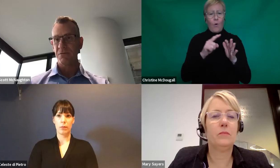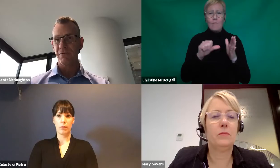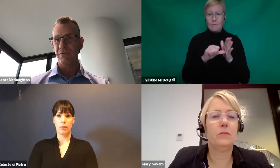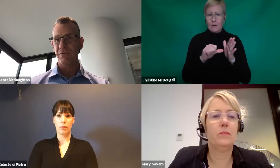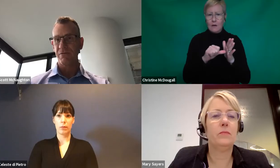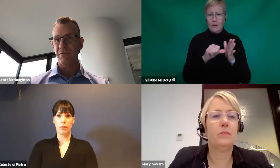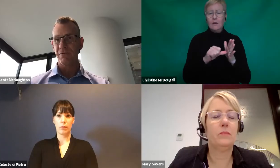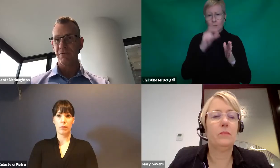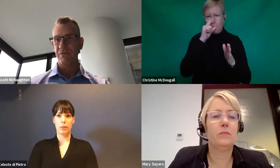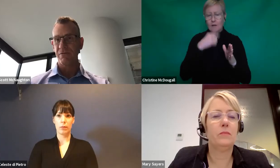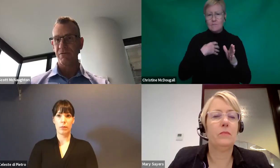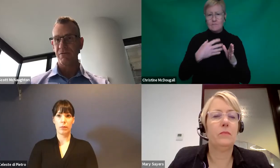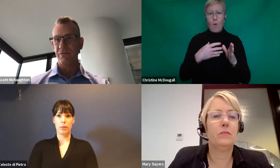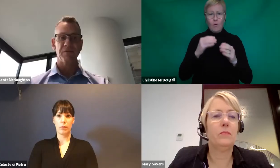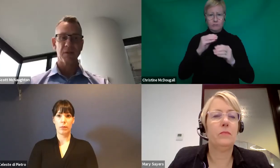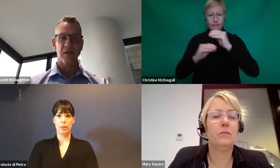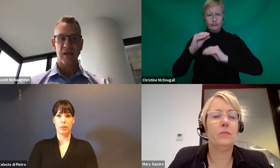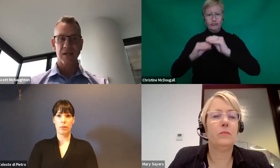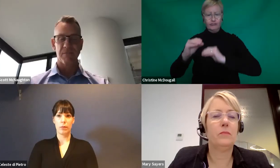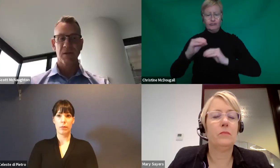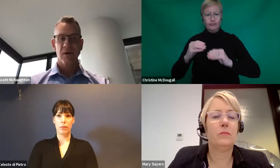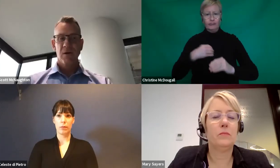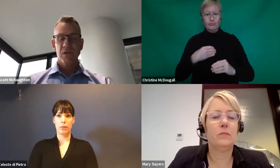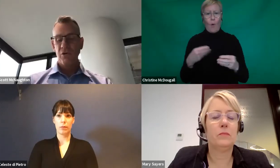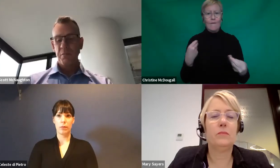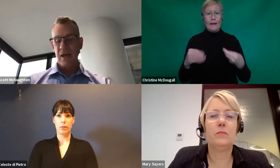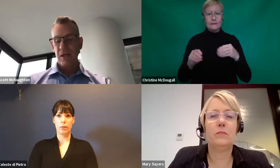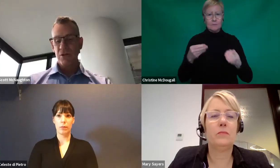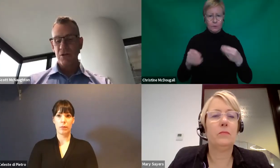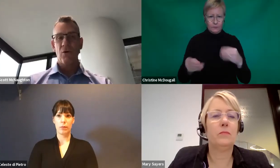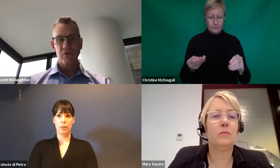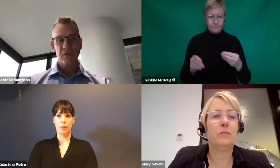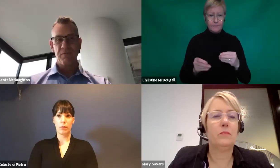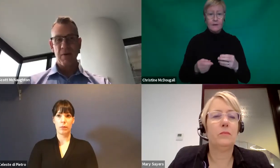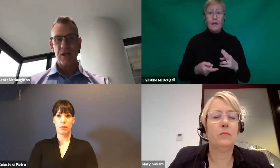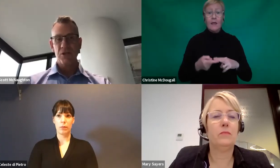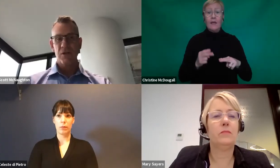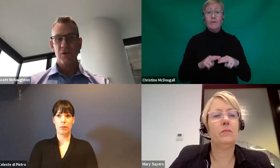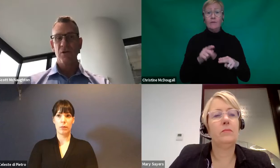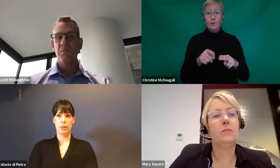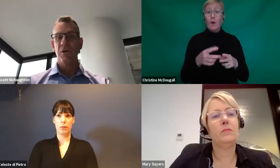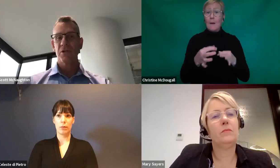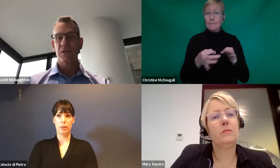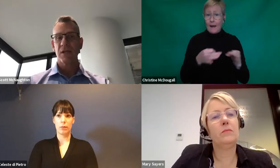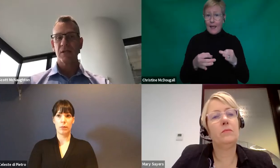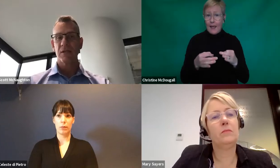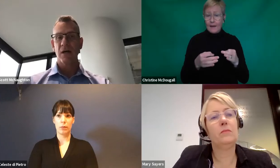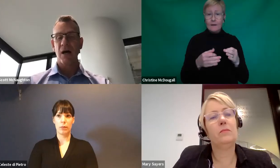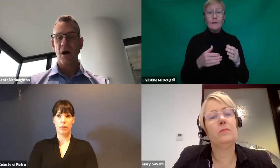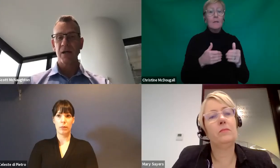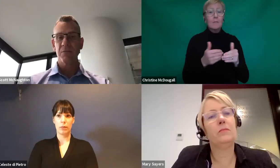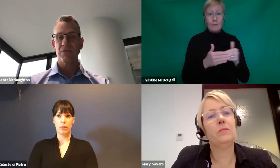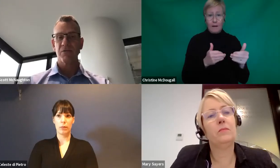core much more flexibly so they can access that. So if you're plan managed or you're self-managed, you can purchase these